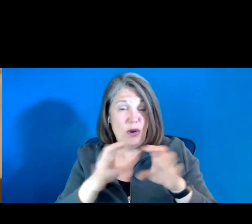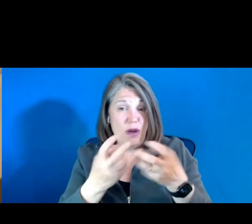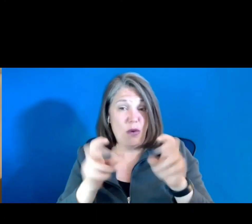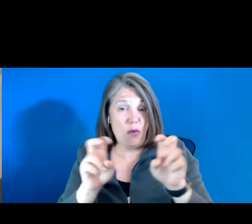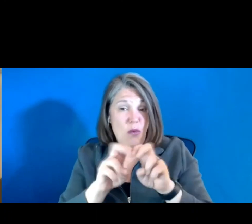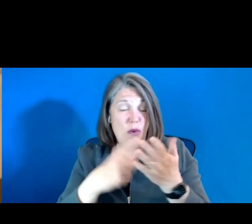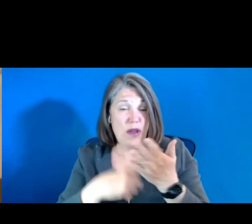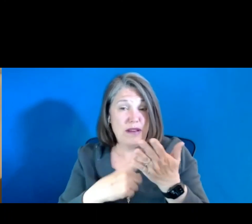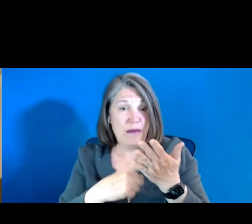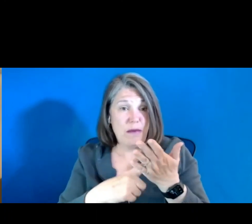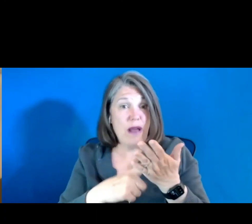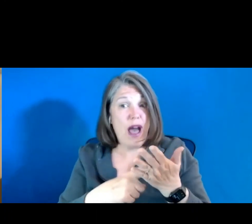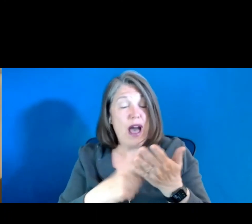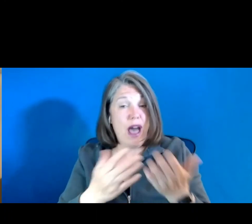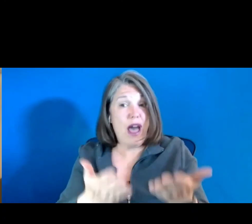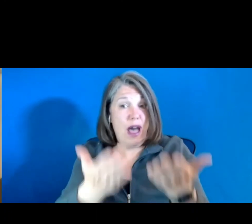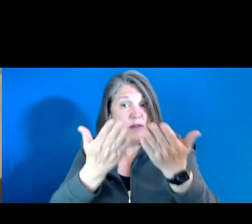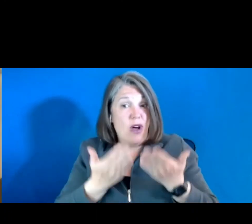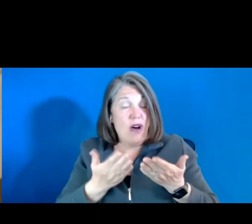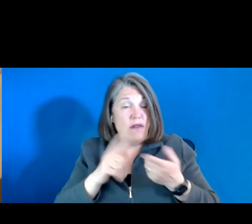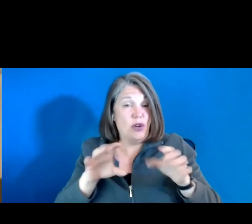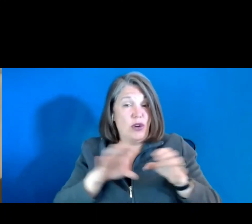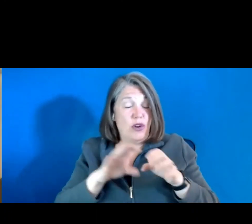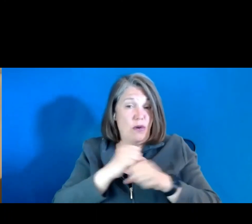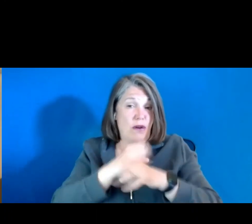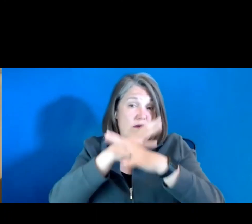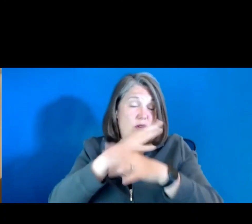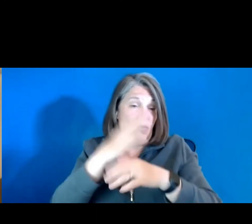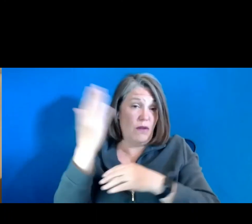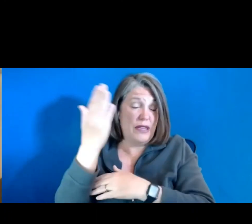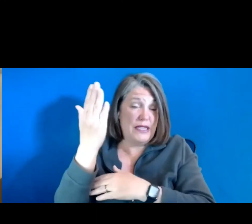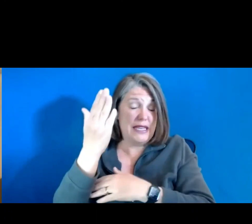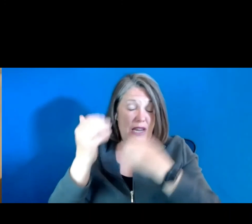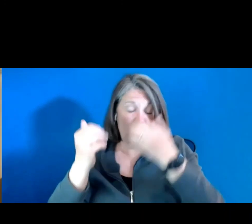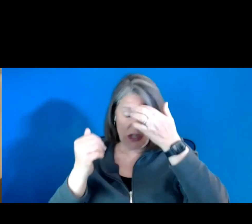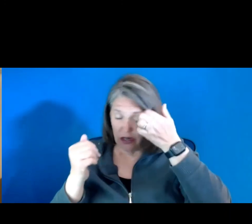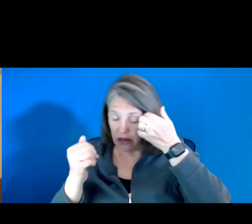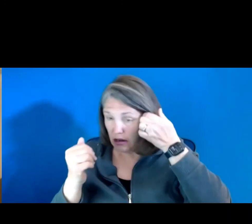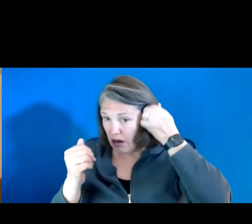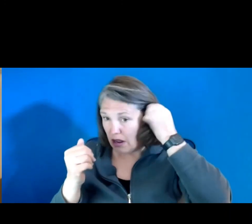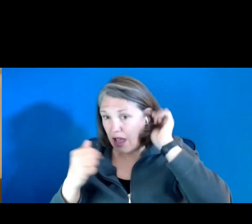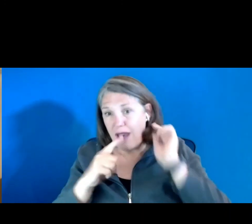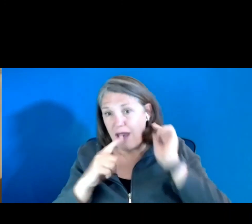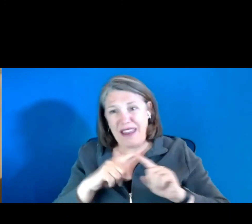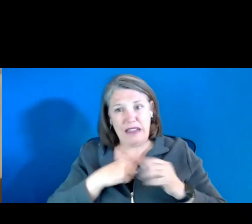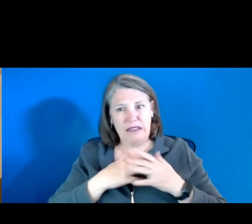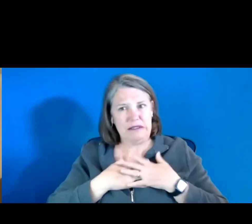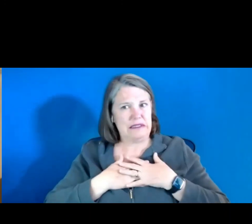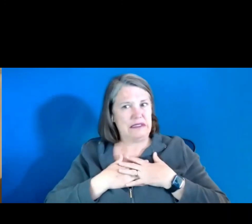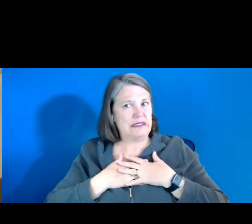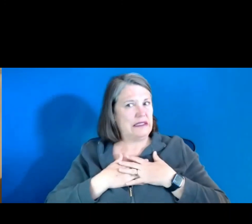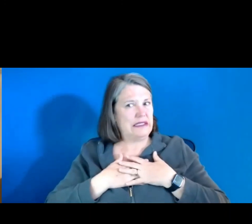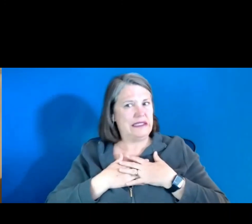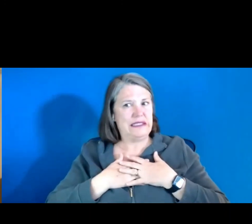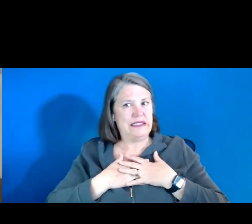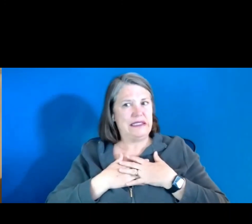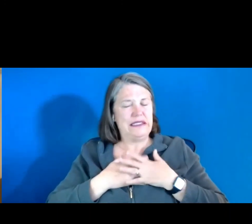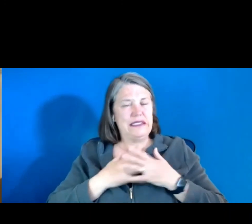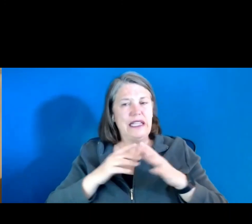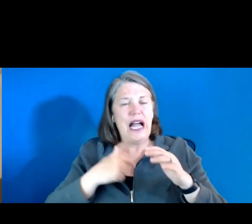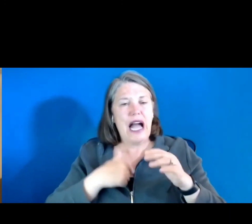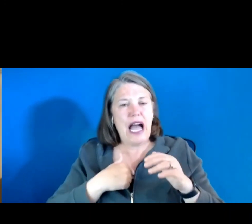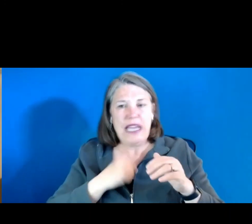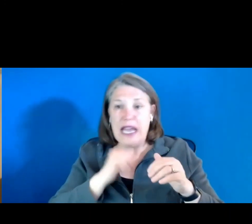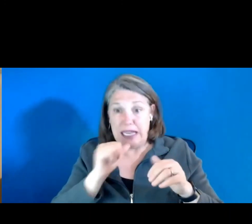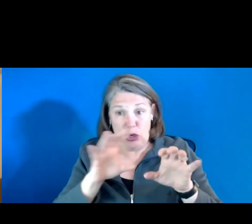I got offered to do the virtual presentation, if you will. Yeah. And I shied away from it. So I just, you know, I just wanted to throw it out there. I don't, I don't know